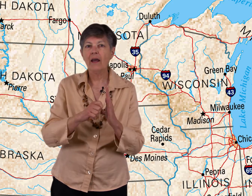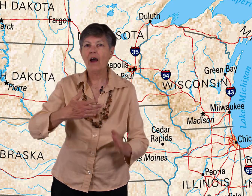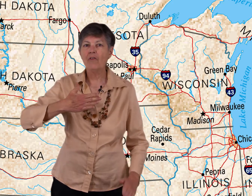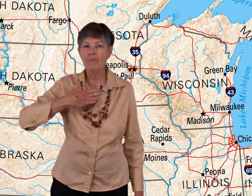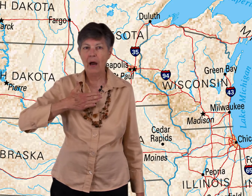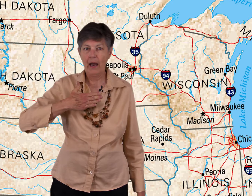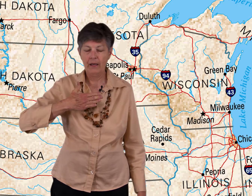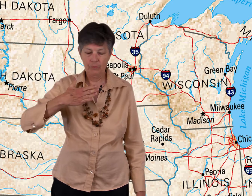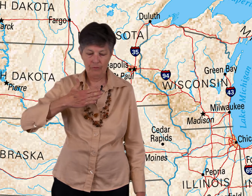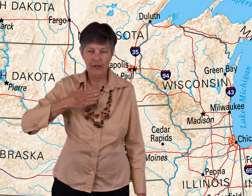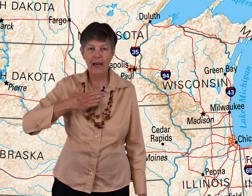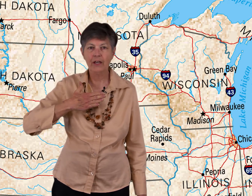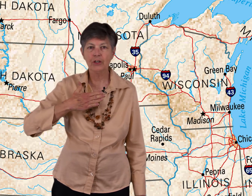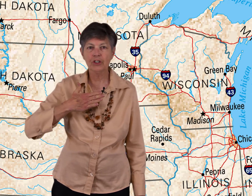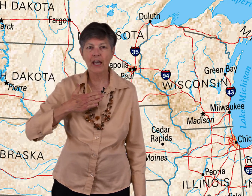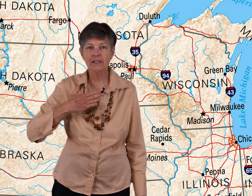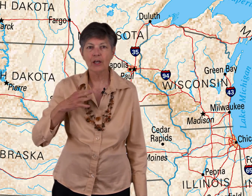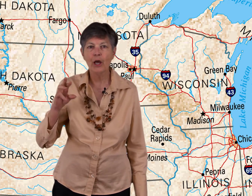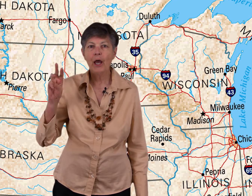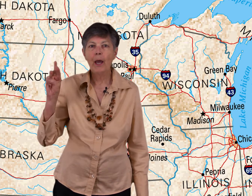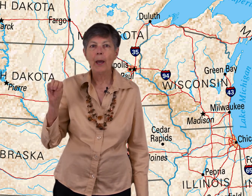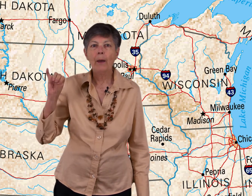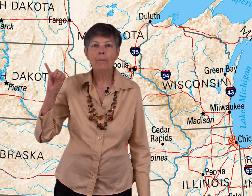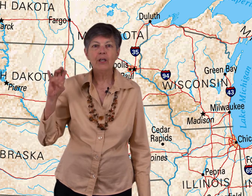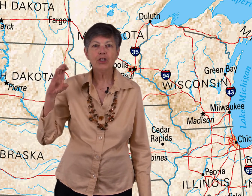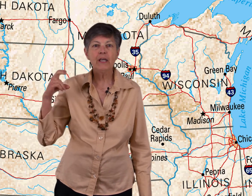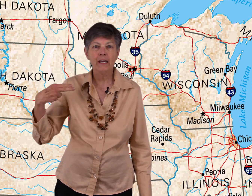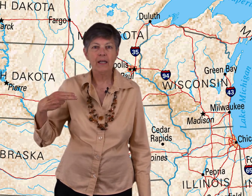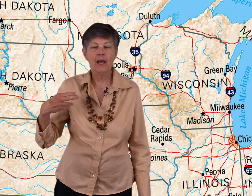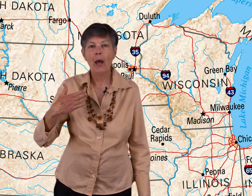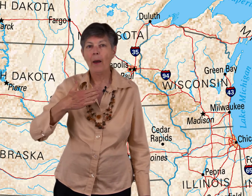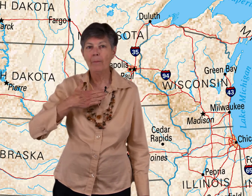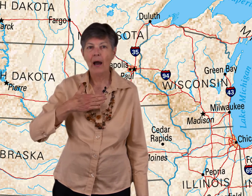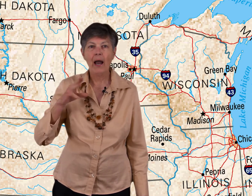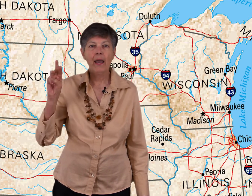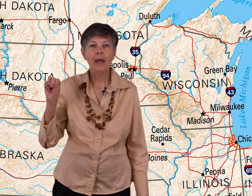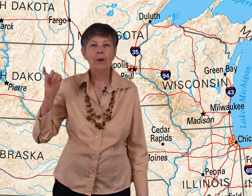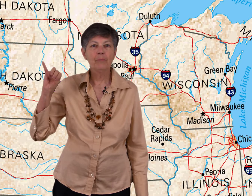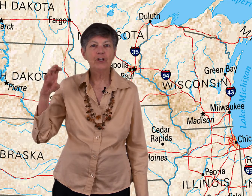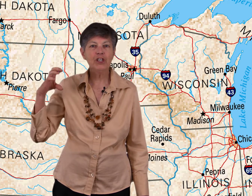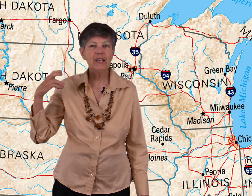of mind, put a flat hand to your chest. Michigan, my Michigan,